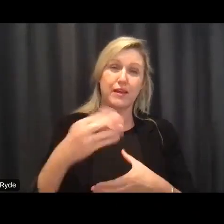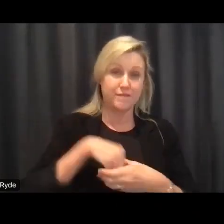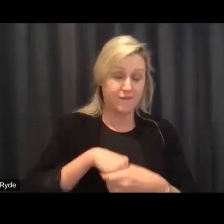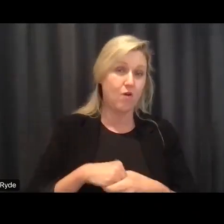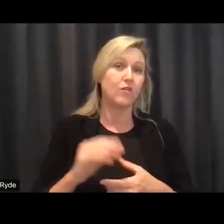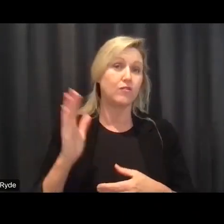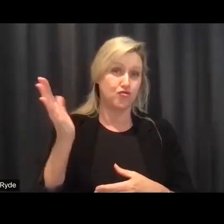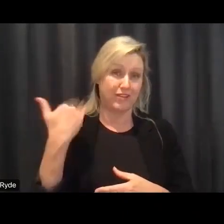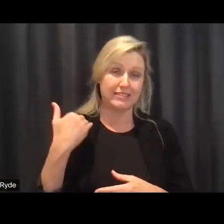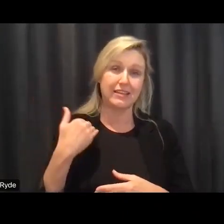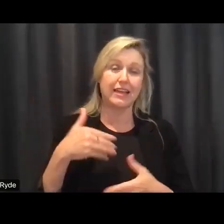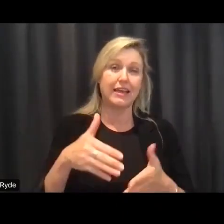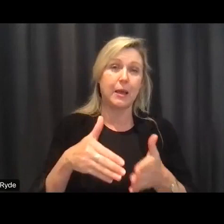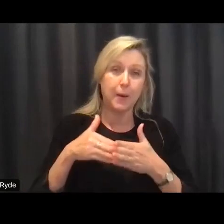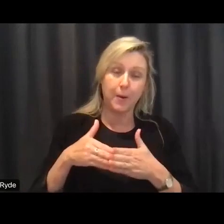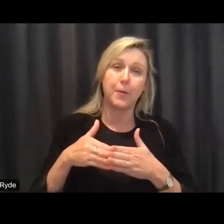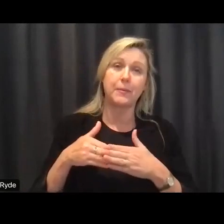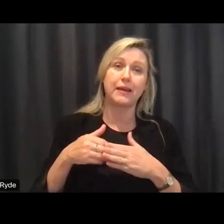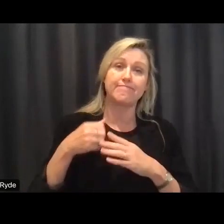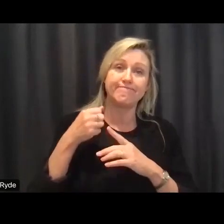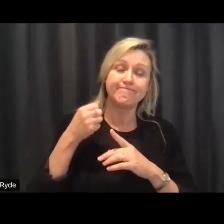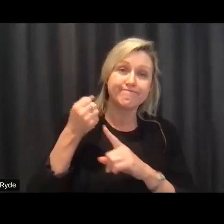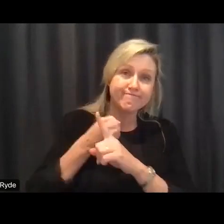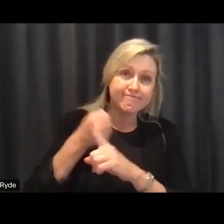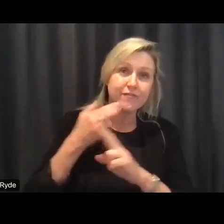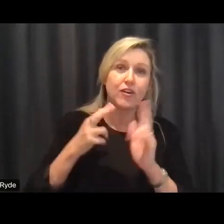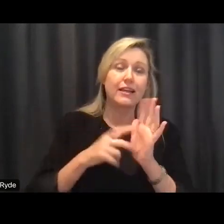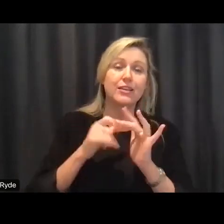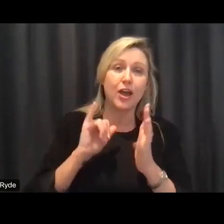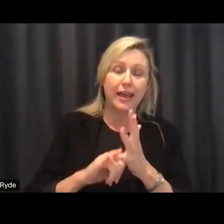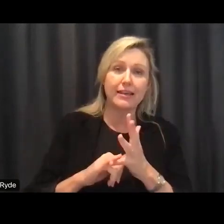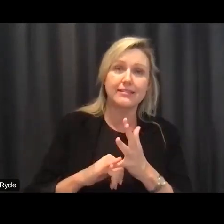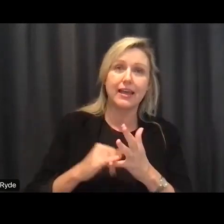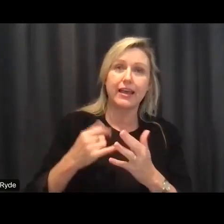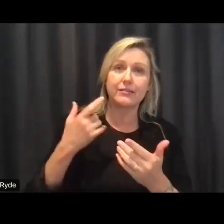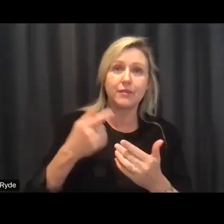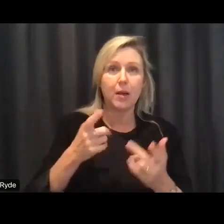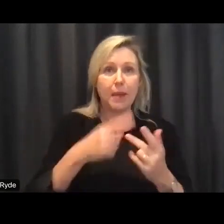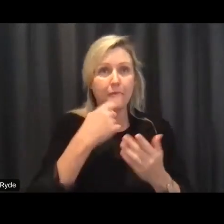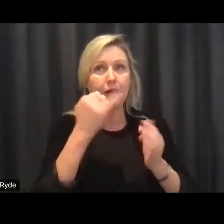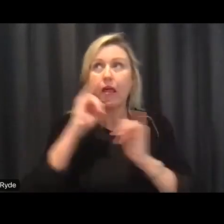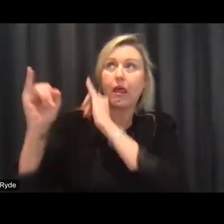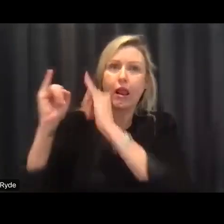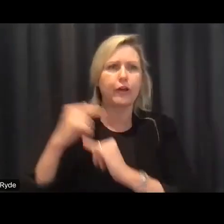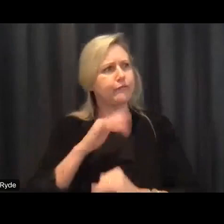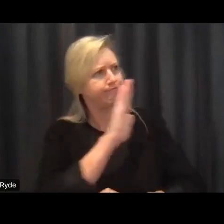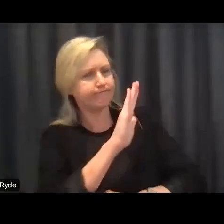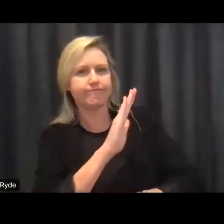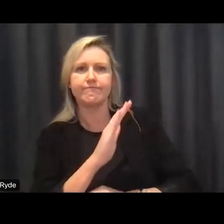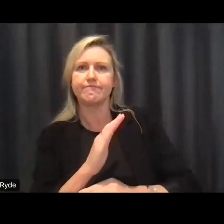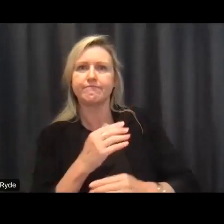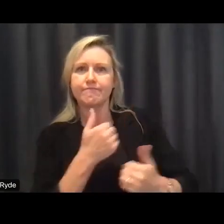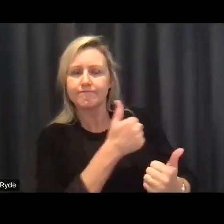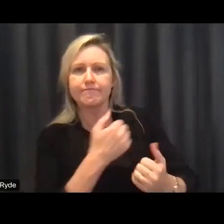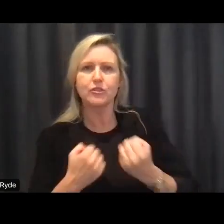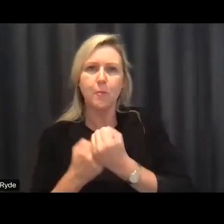years of defending the ndis and now what i hope is that you will be at the